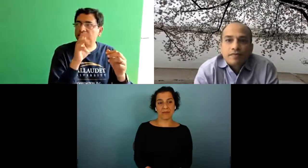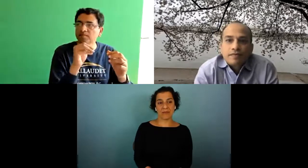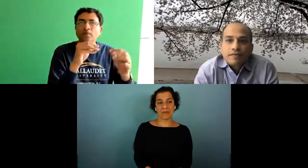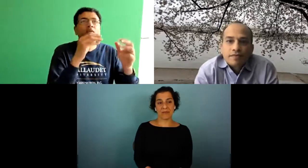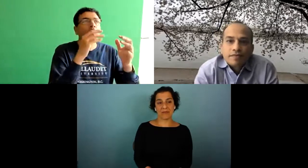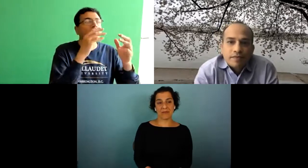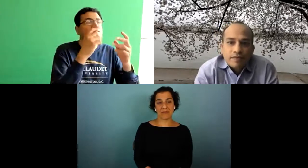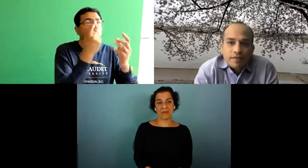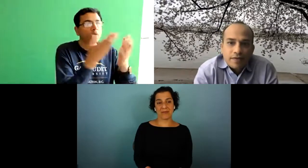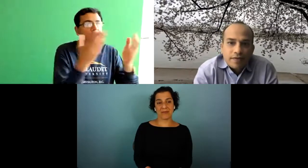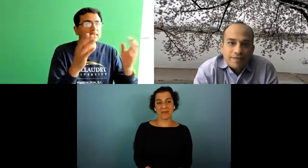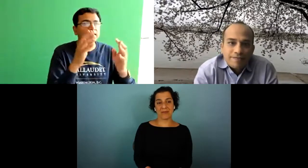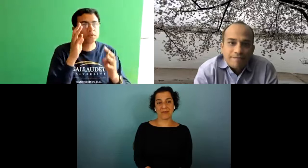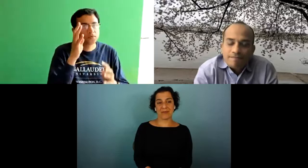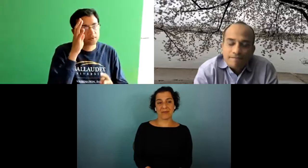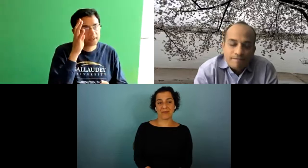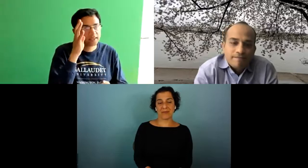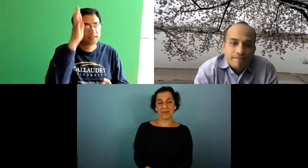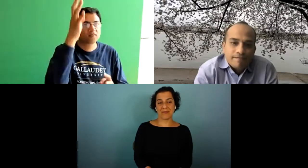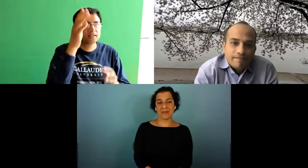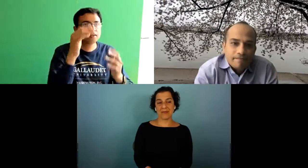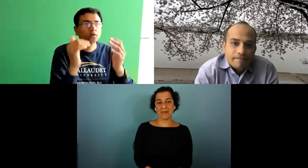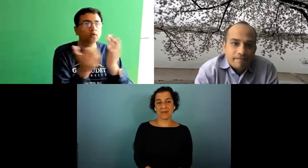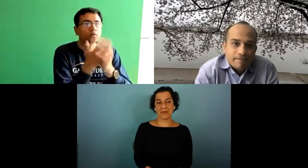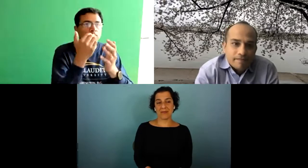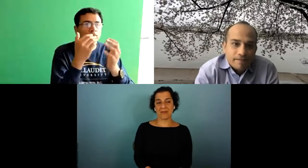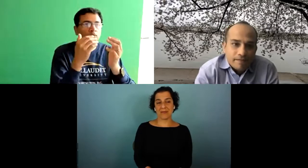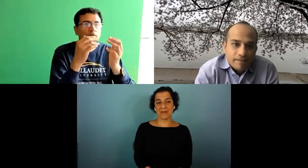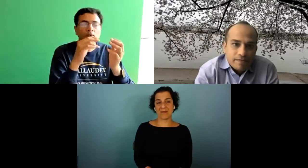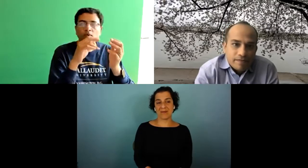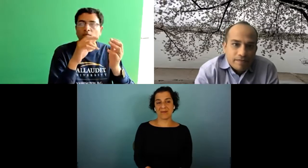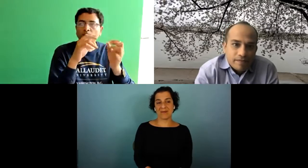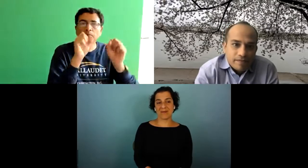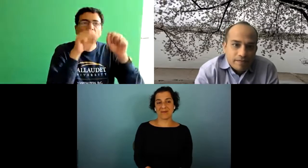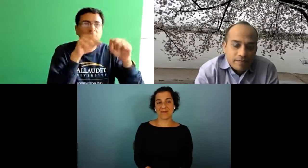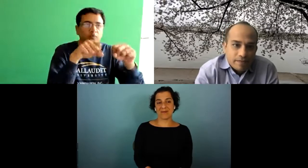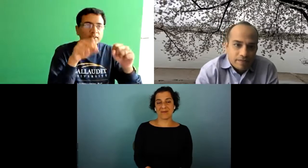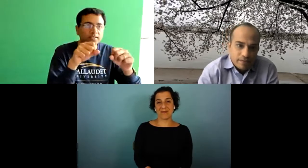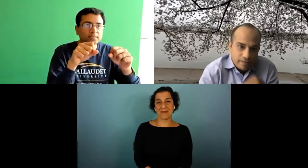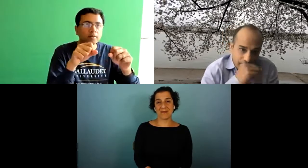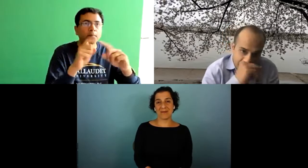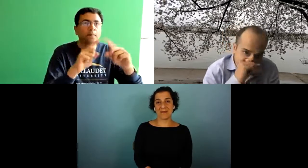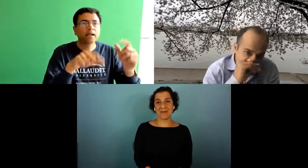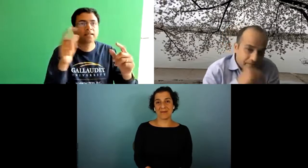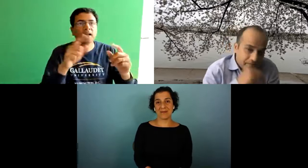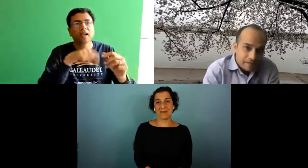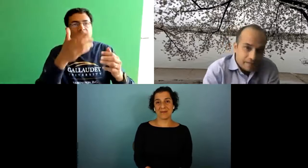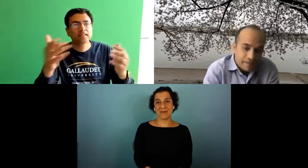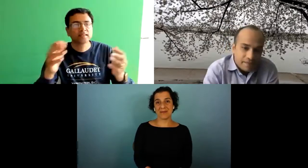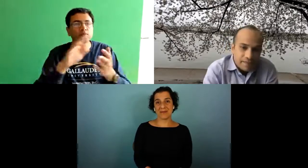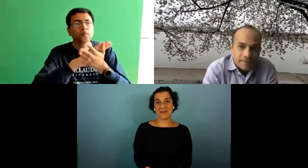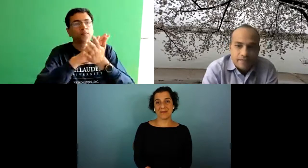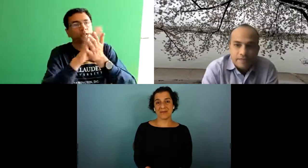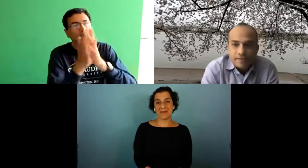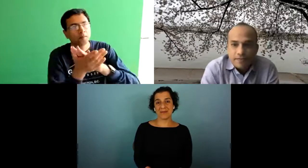i think the same goes when you innovate new possibilities